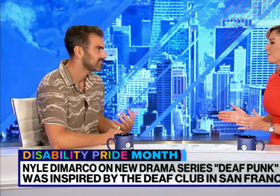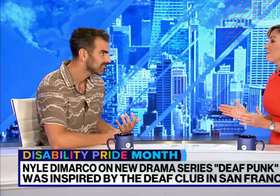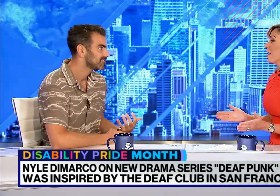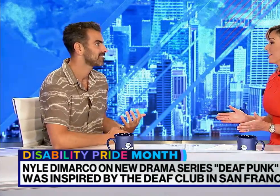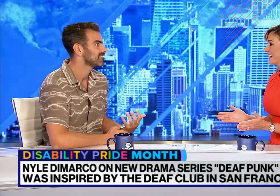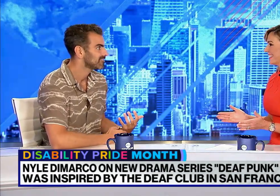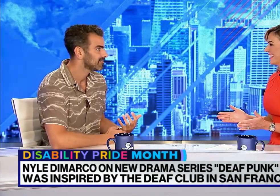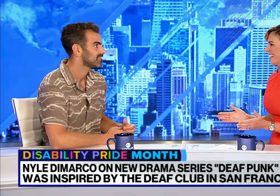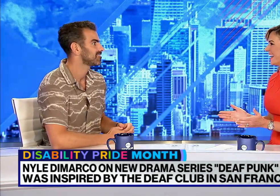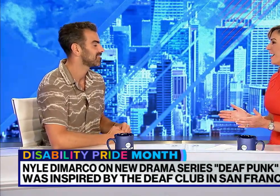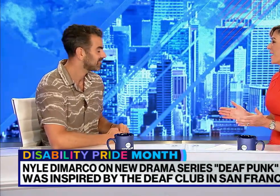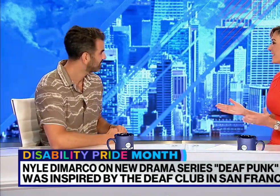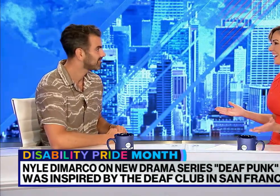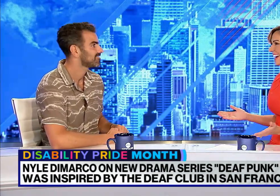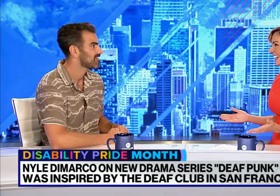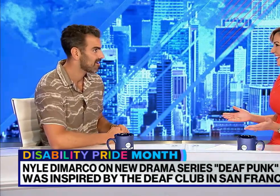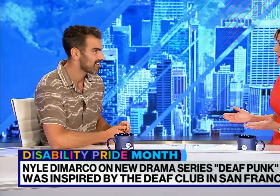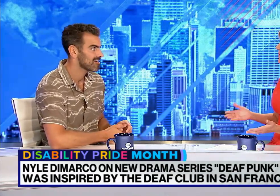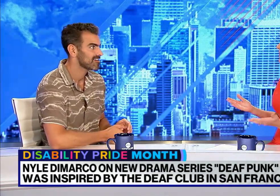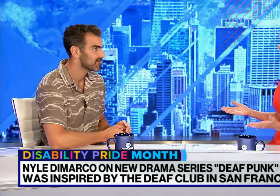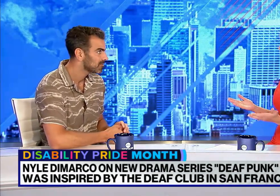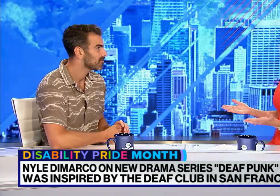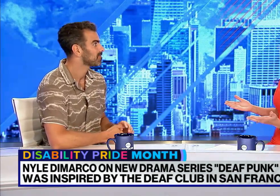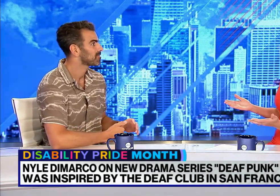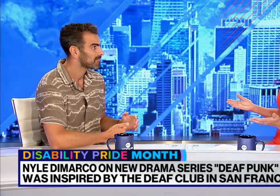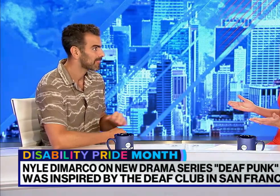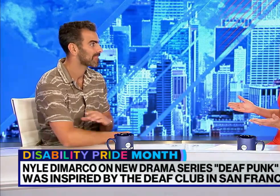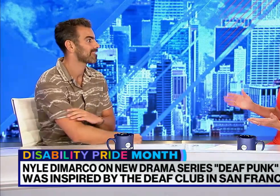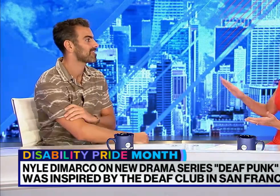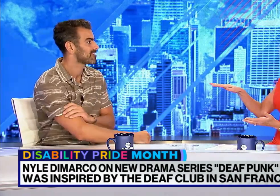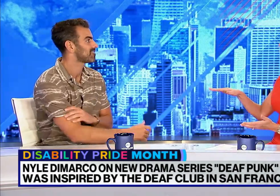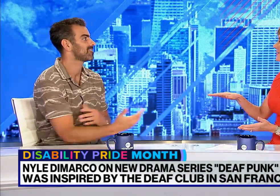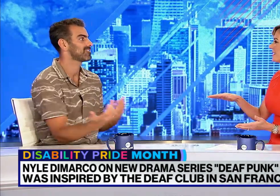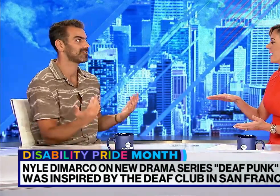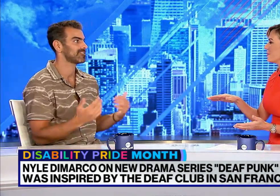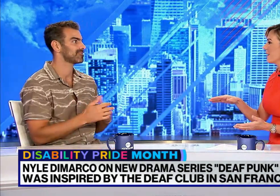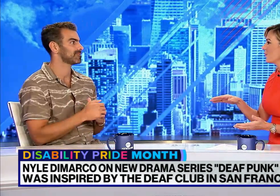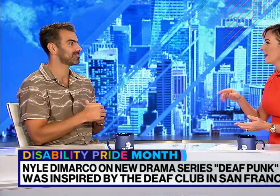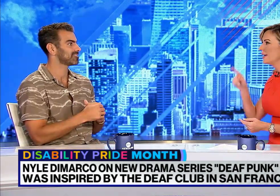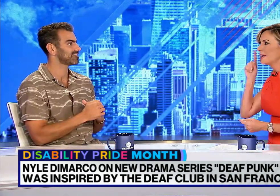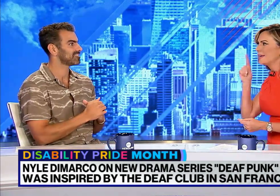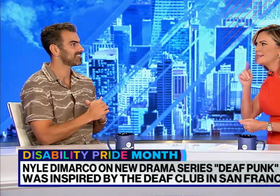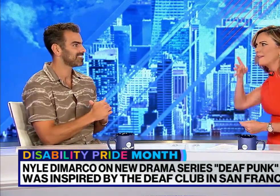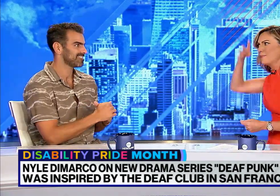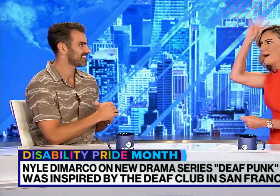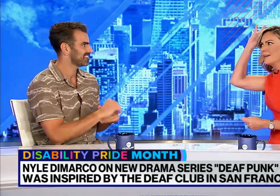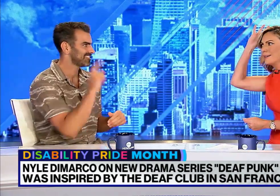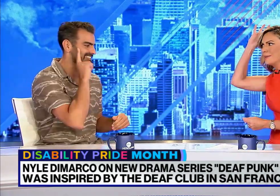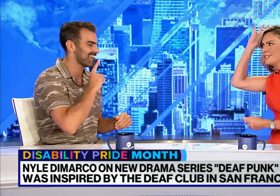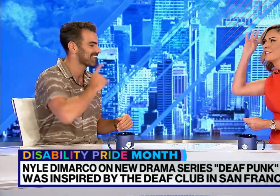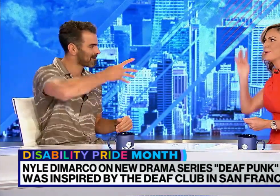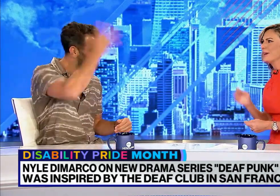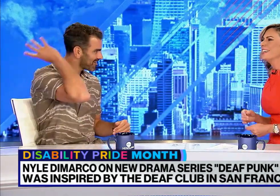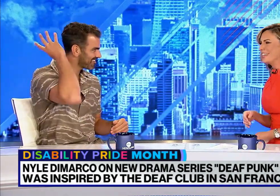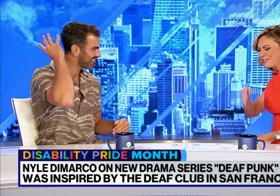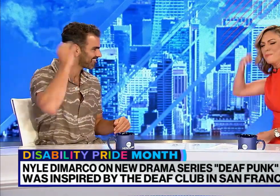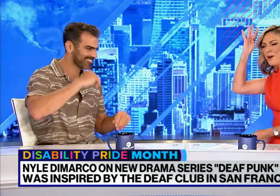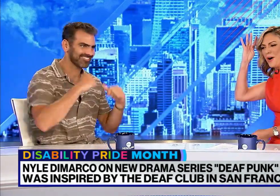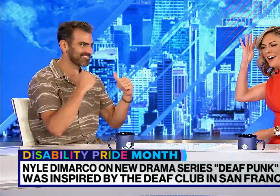punk. Okay, what is deaf punk? And I love the sign, by the way, deaf punk, because you get the mohawk